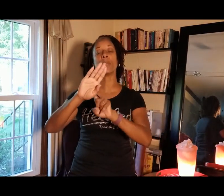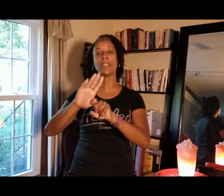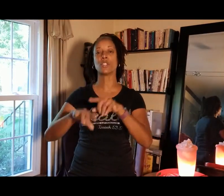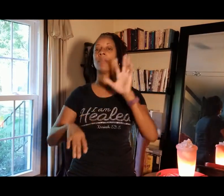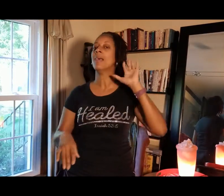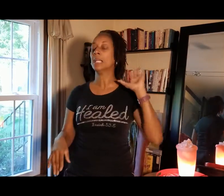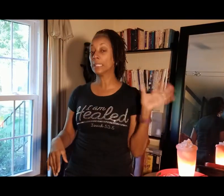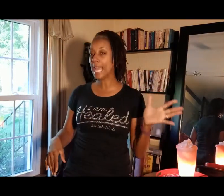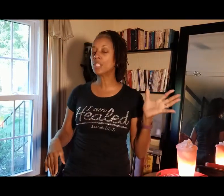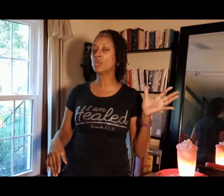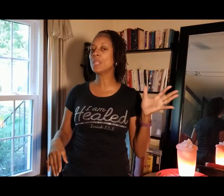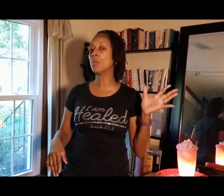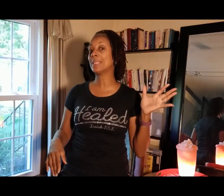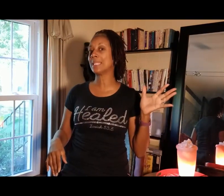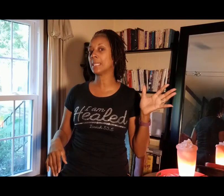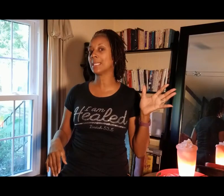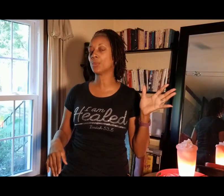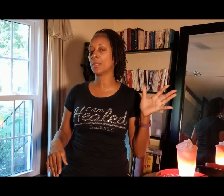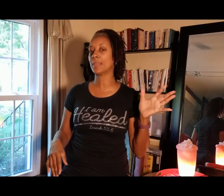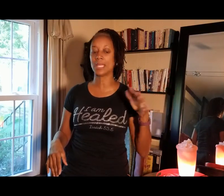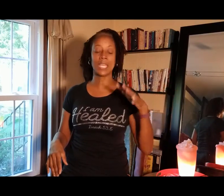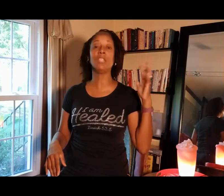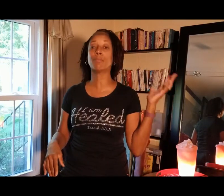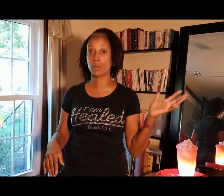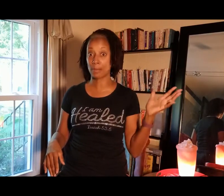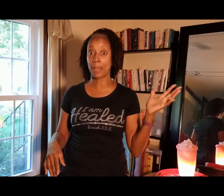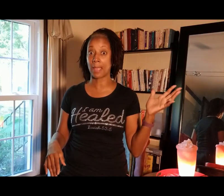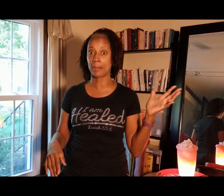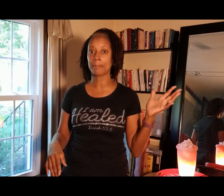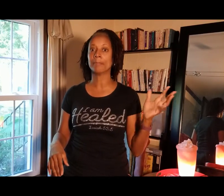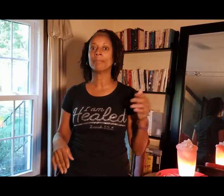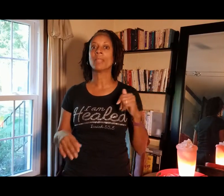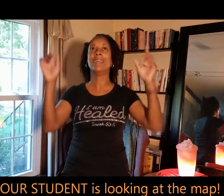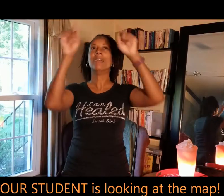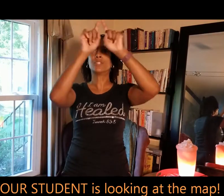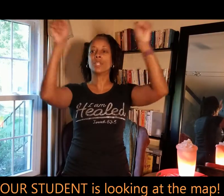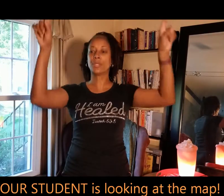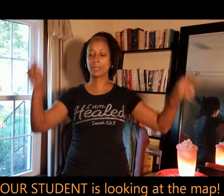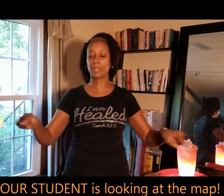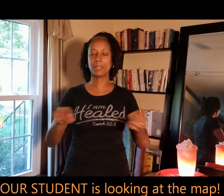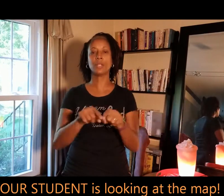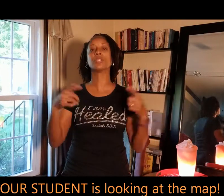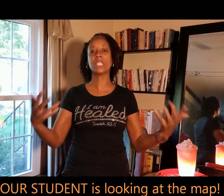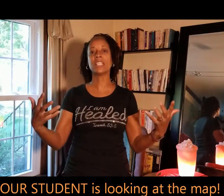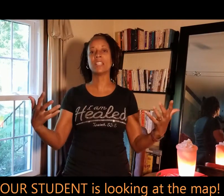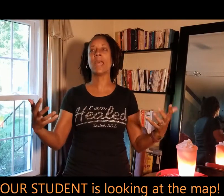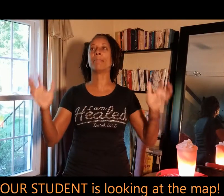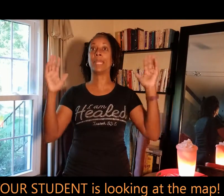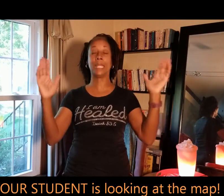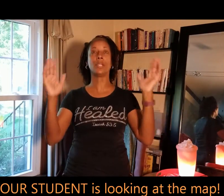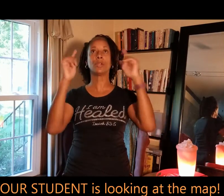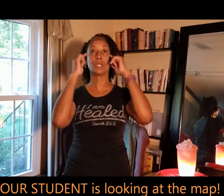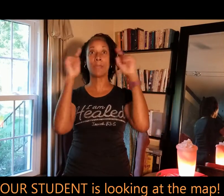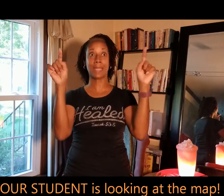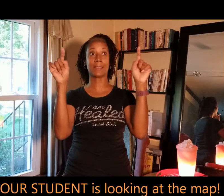location. Last week, we did this with the Hebrew empire. So the, you're seeing the map in your space.